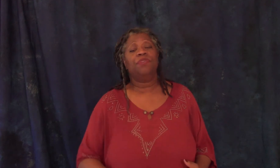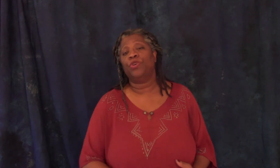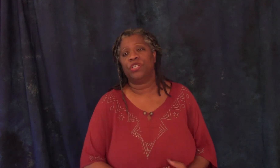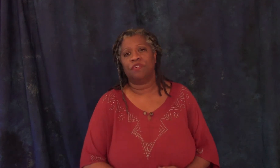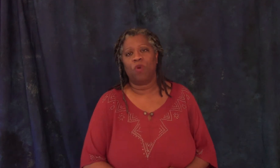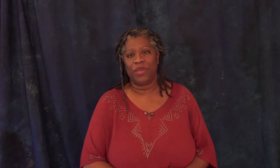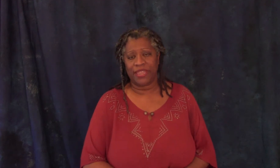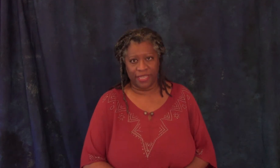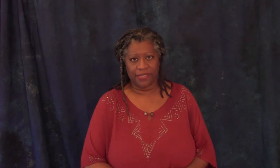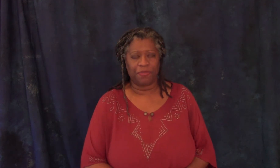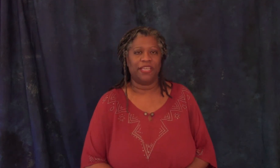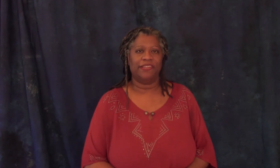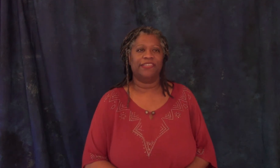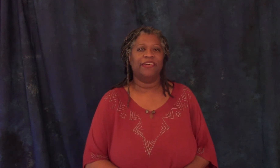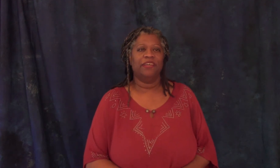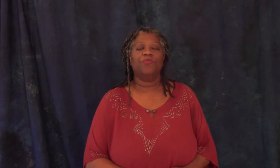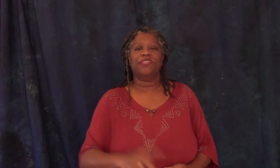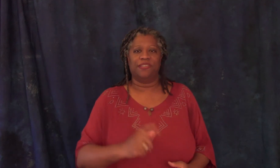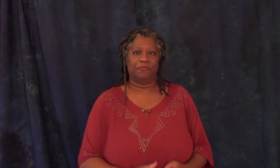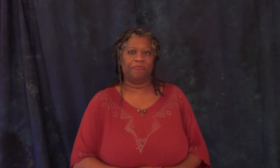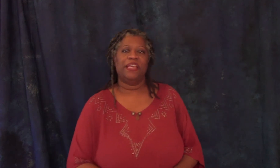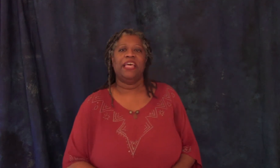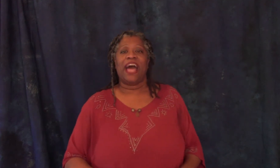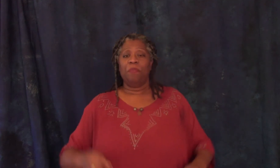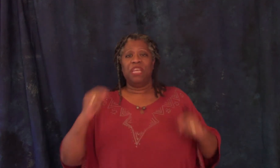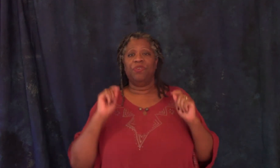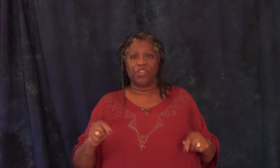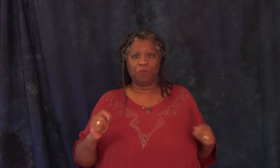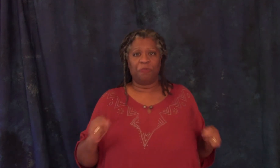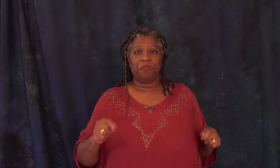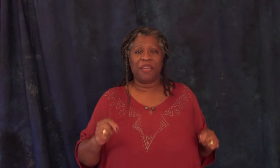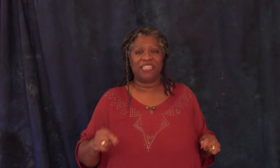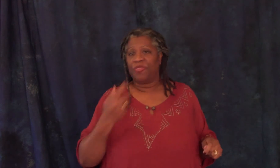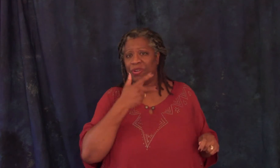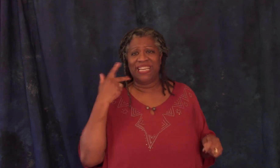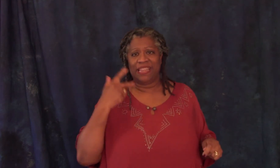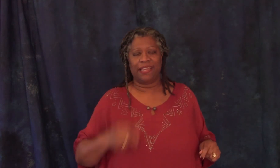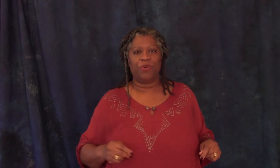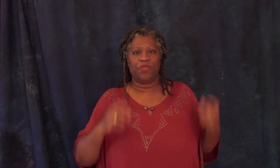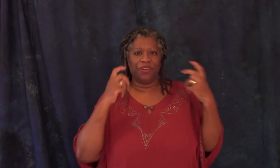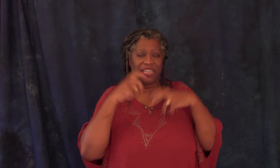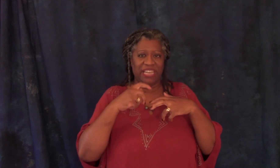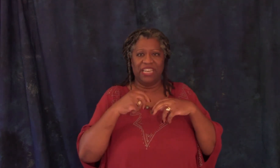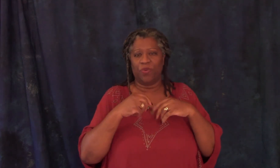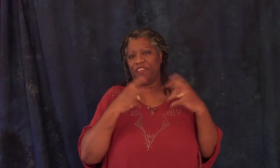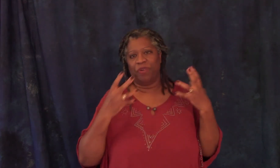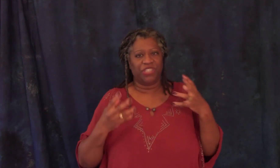notions of what we think something is for instance how many of you judge people based on their teeth like whether they're clean or they've brushed their